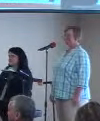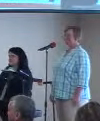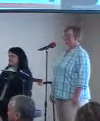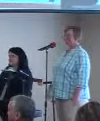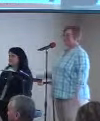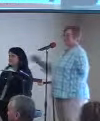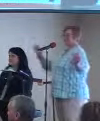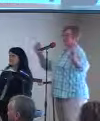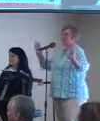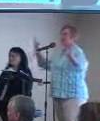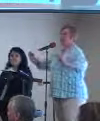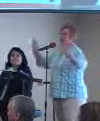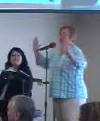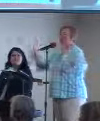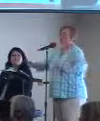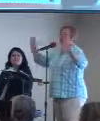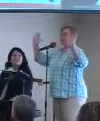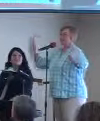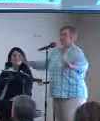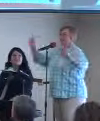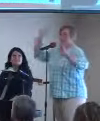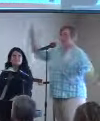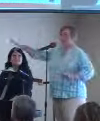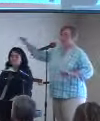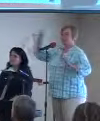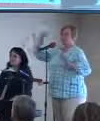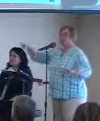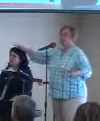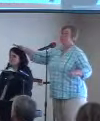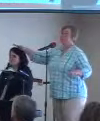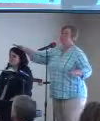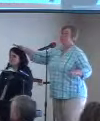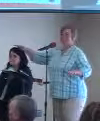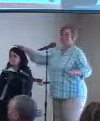right before you enter the city limits. It'll be on your right. All fence on the right.